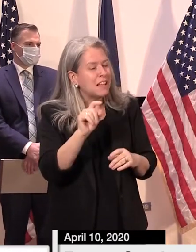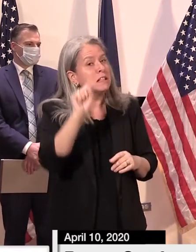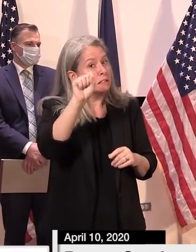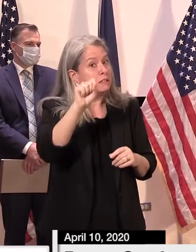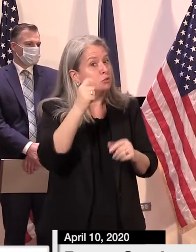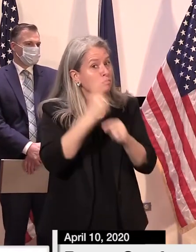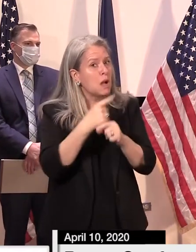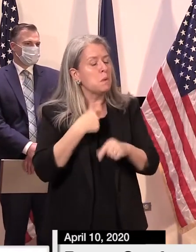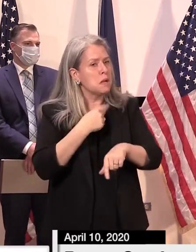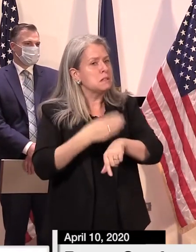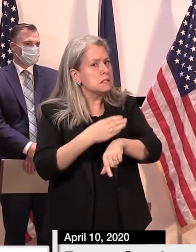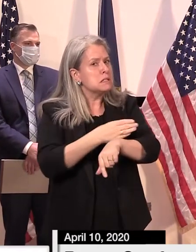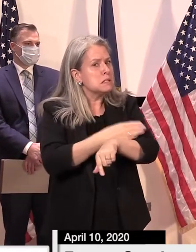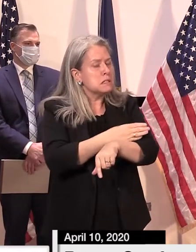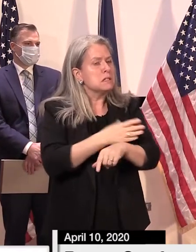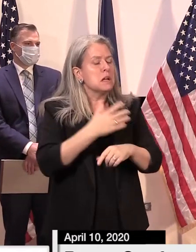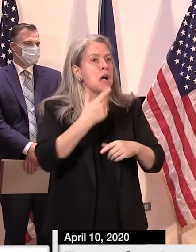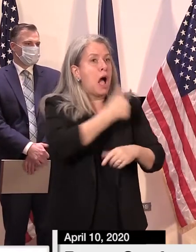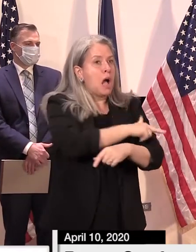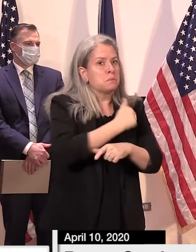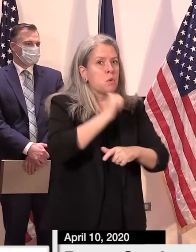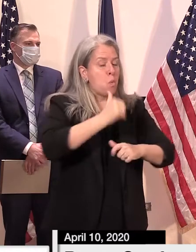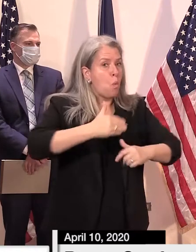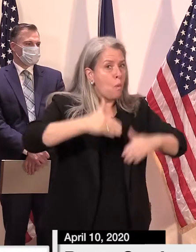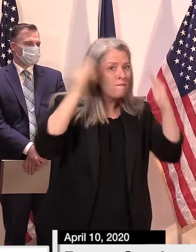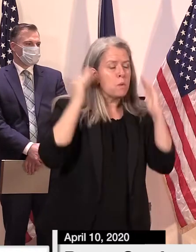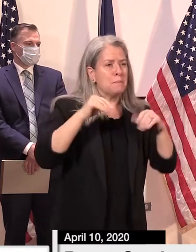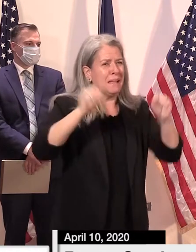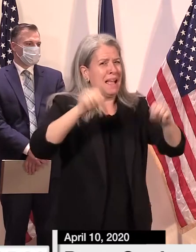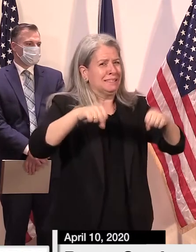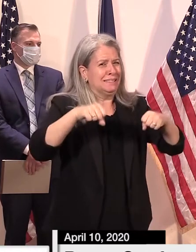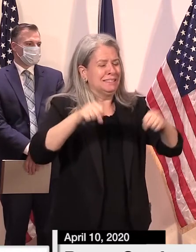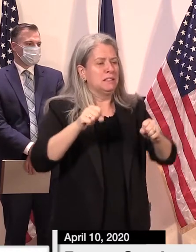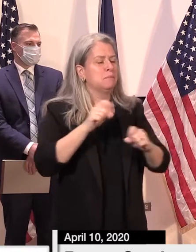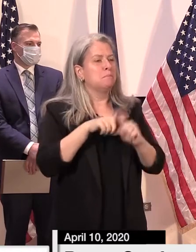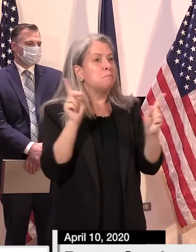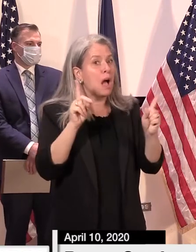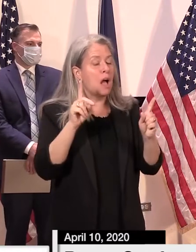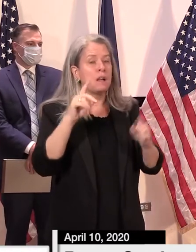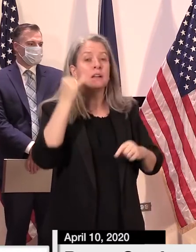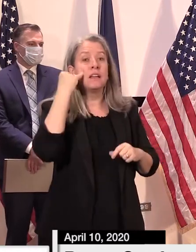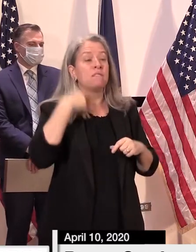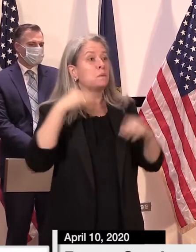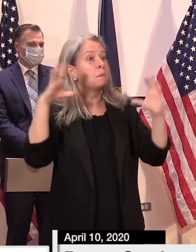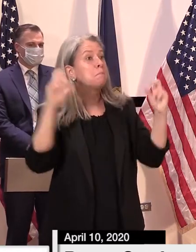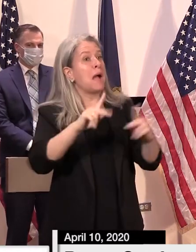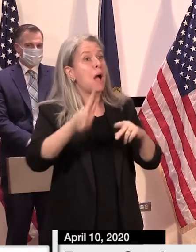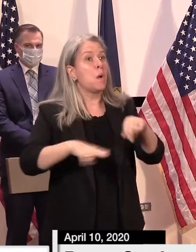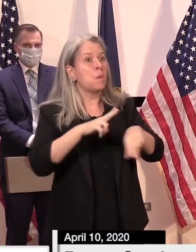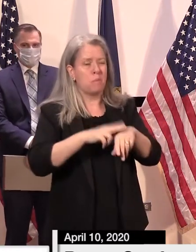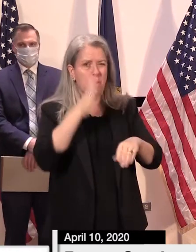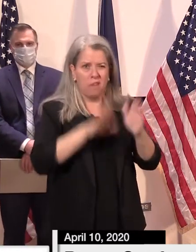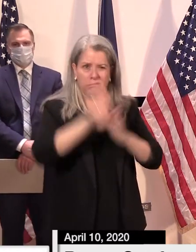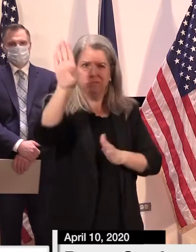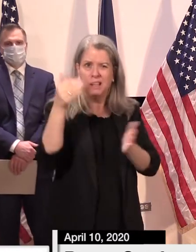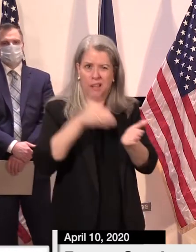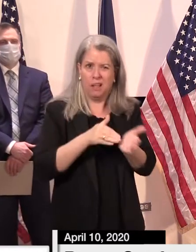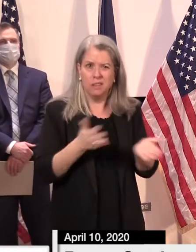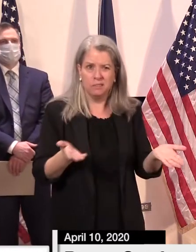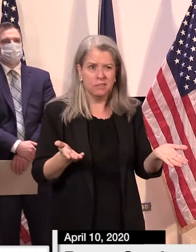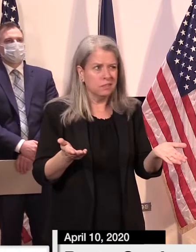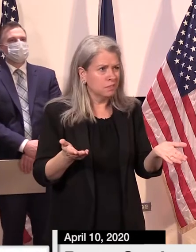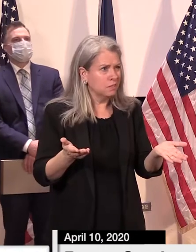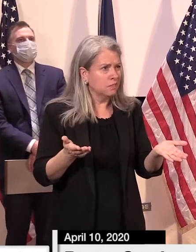we're leveling off, which is good news, we don't have enough evidence at this point in time to show that the virus won't spike.